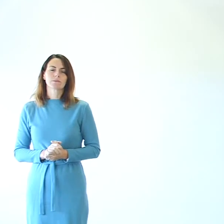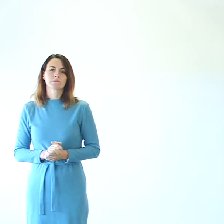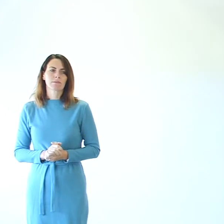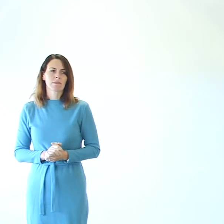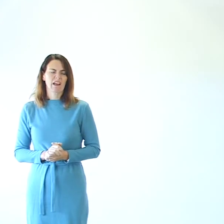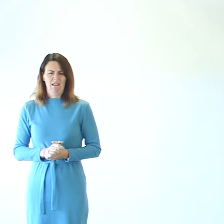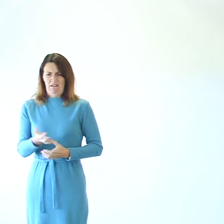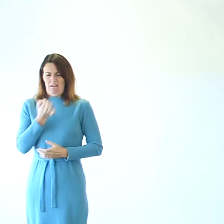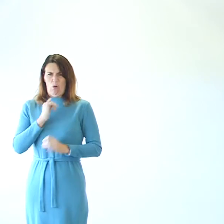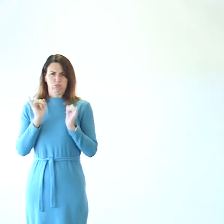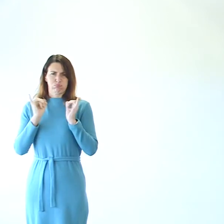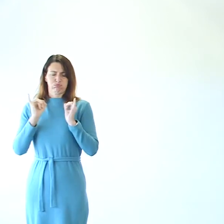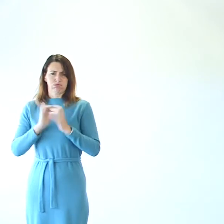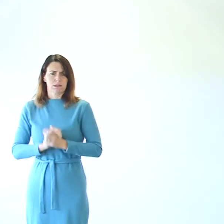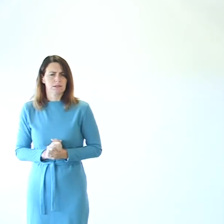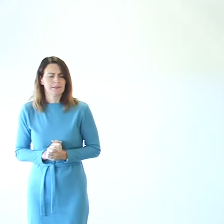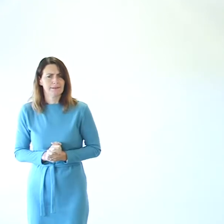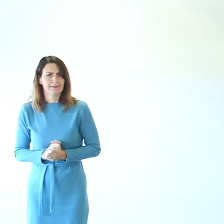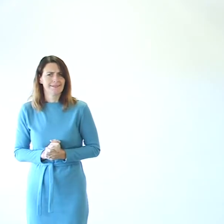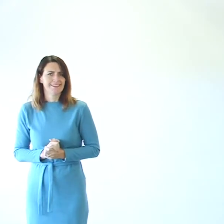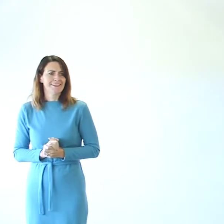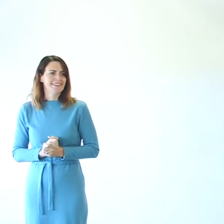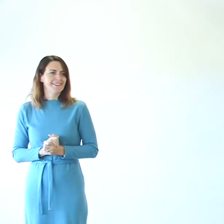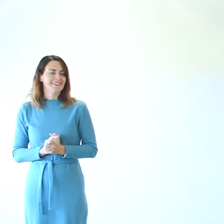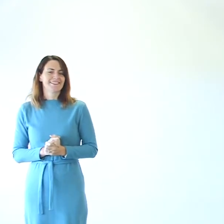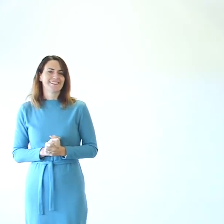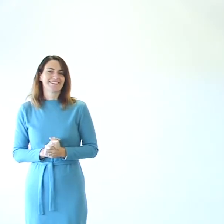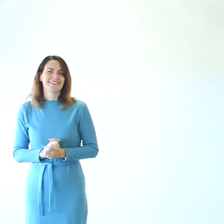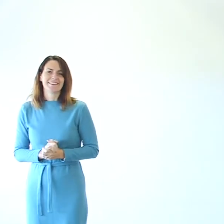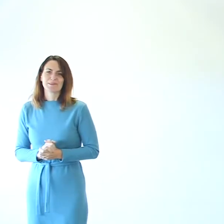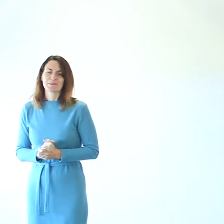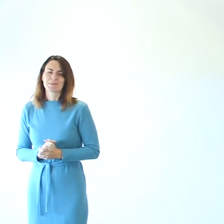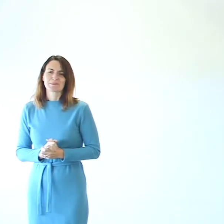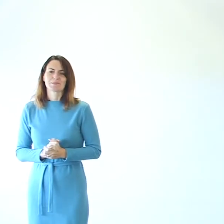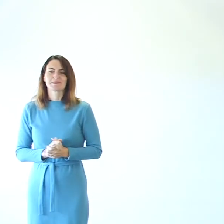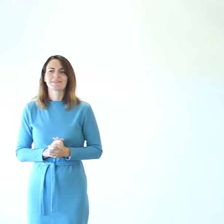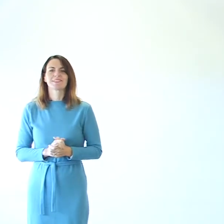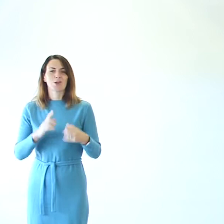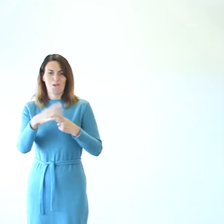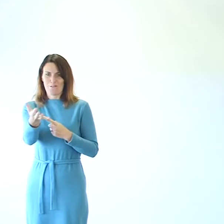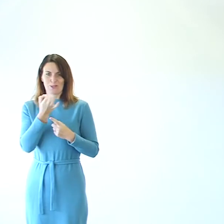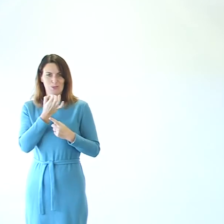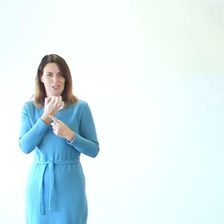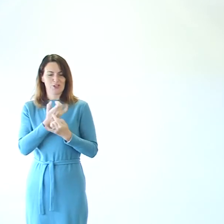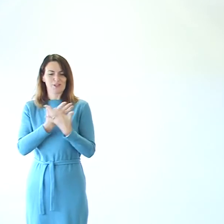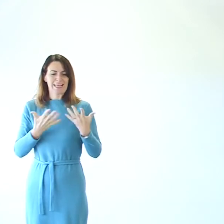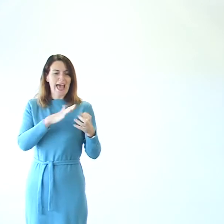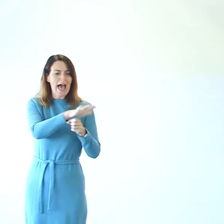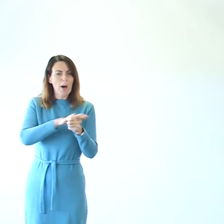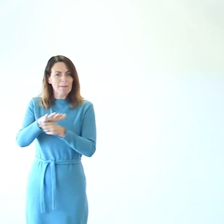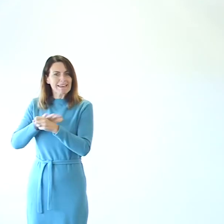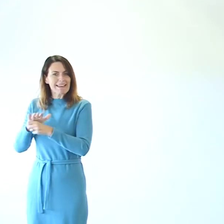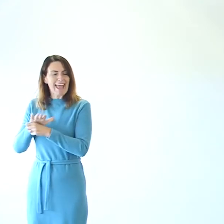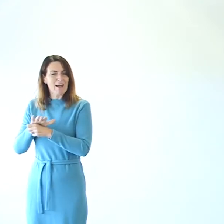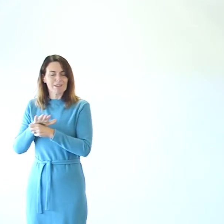Ooh, that is a horrible question. Okay, the first one then. How many areas are there